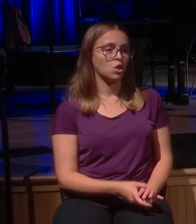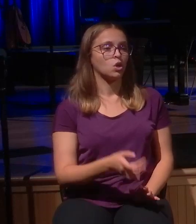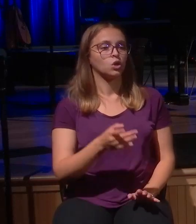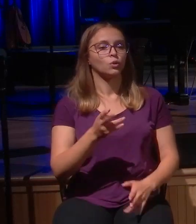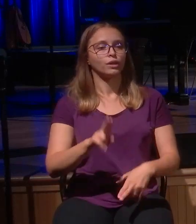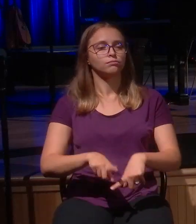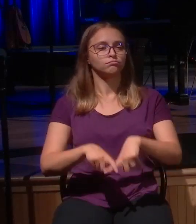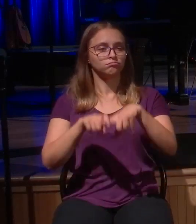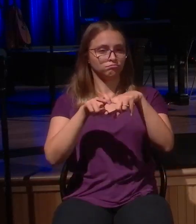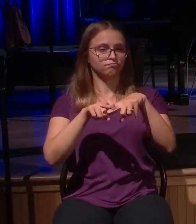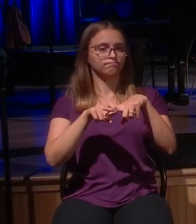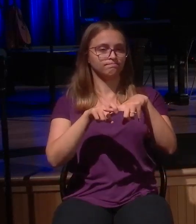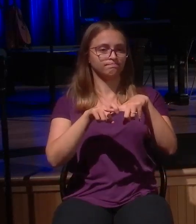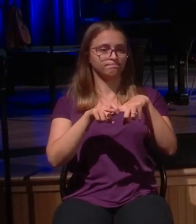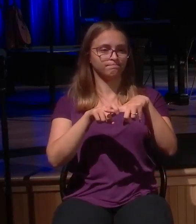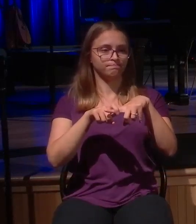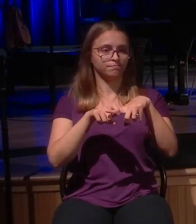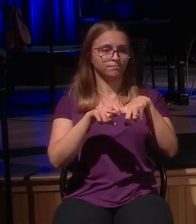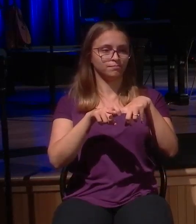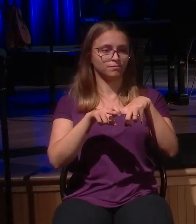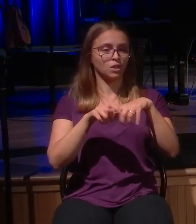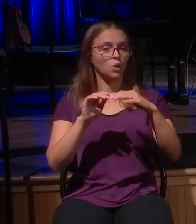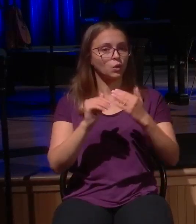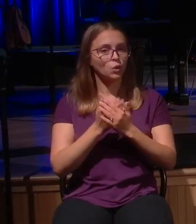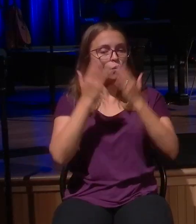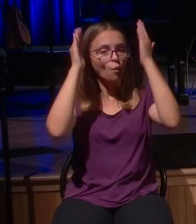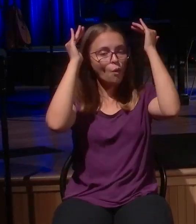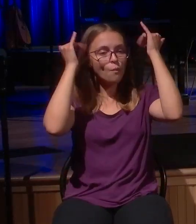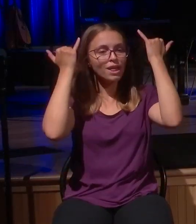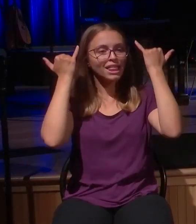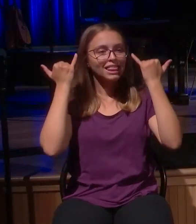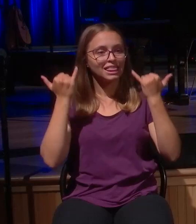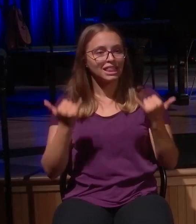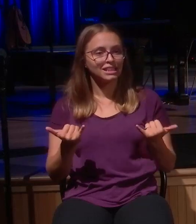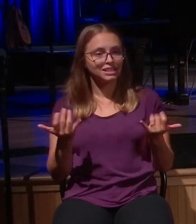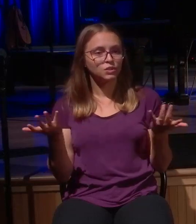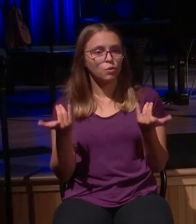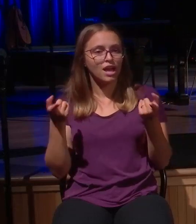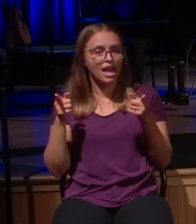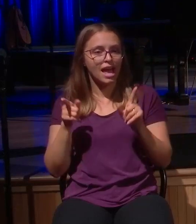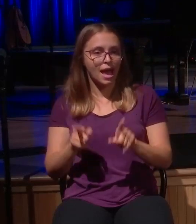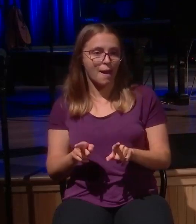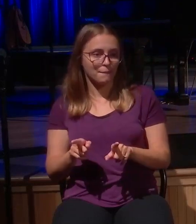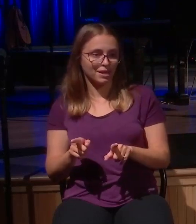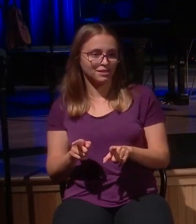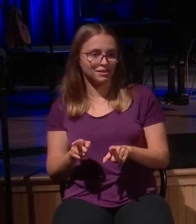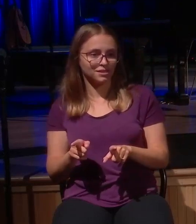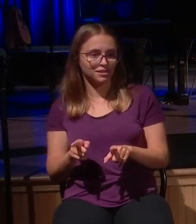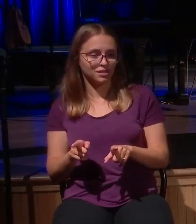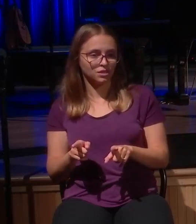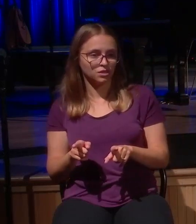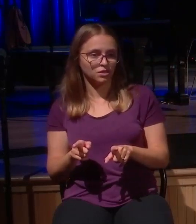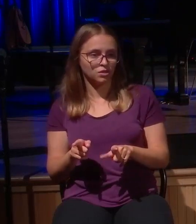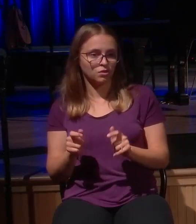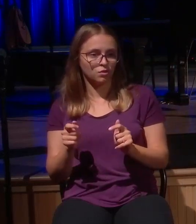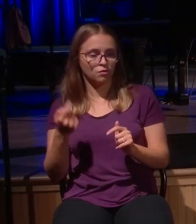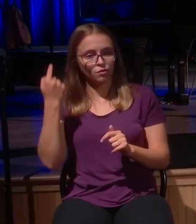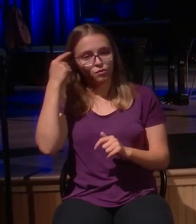But new hope, this is the predictable pattern of the prodigal. A rebellion, I don't need the father. A recklessness,